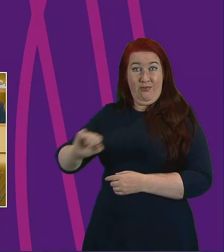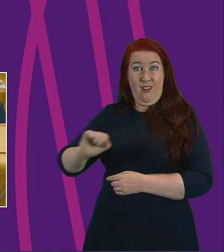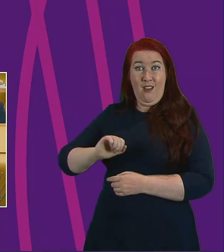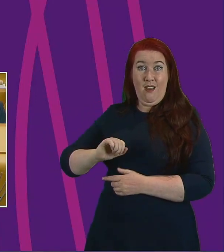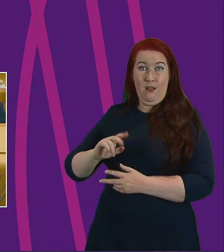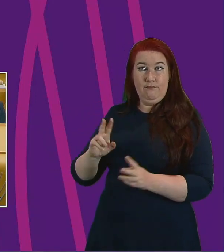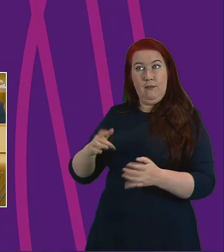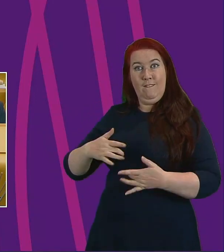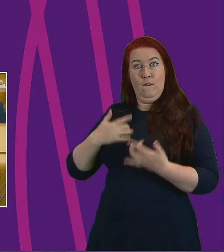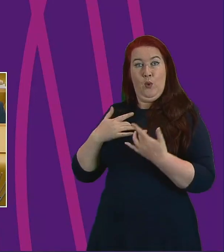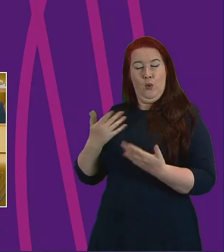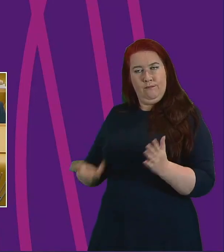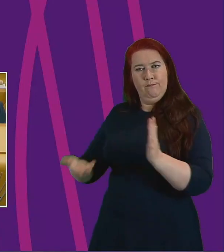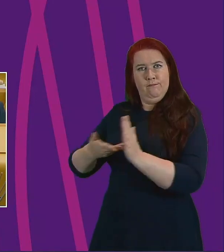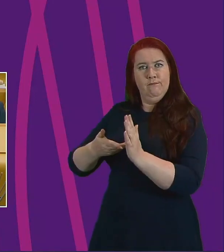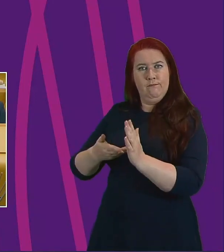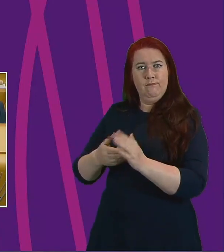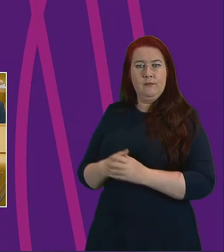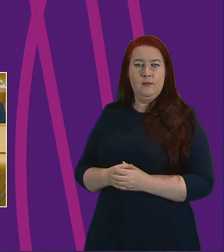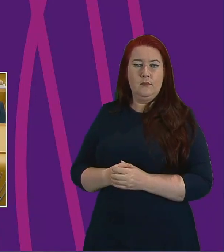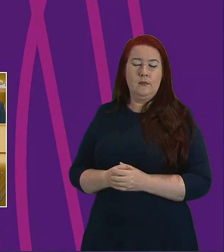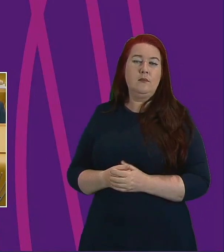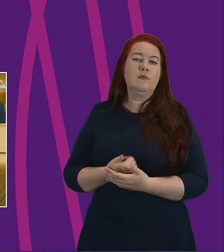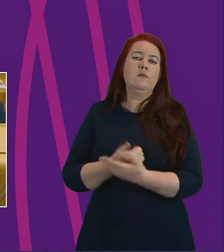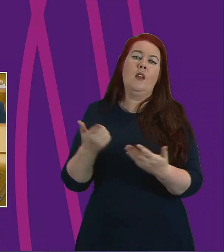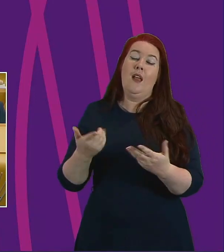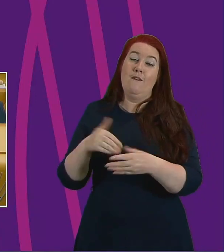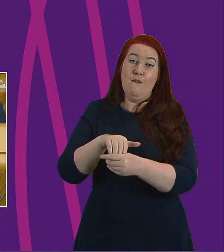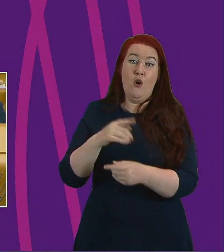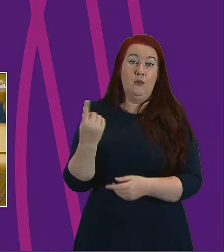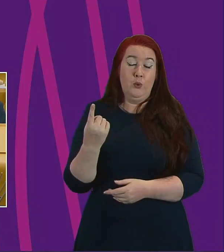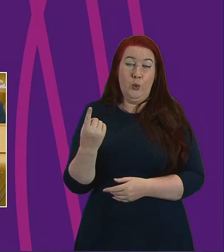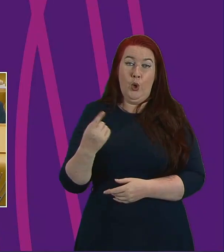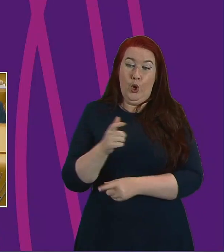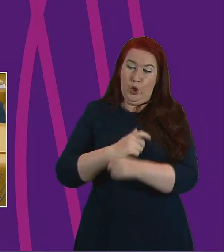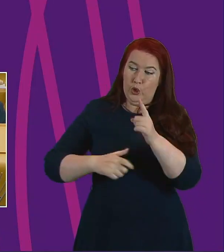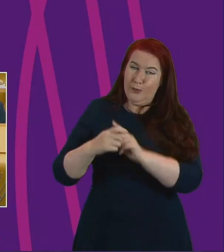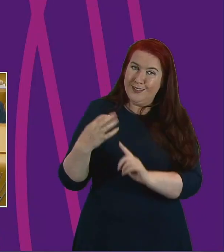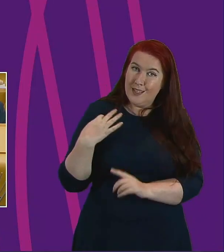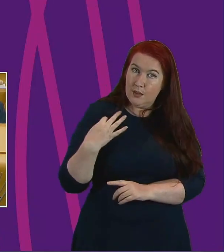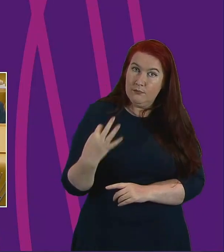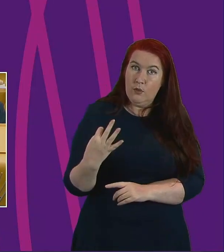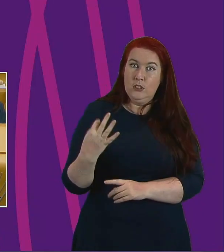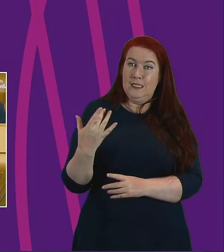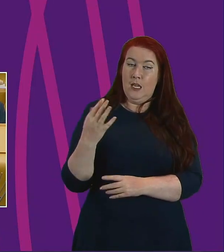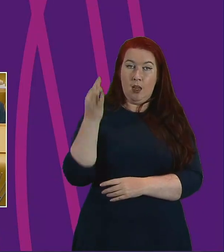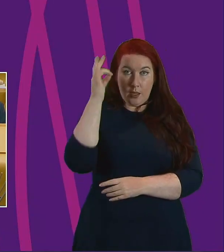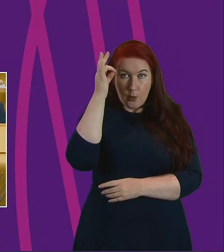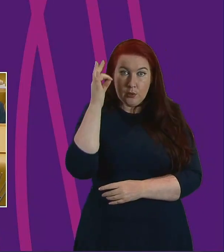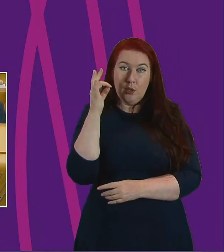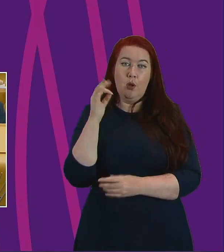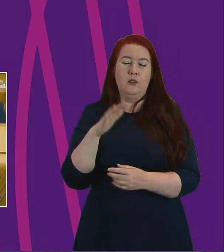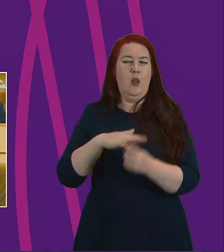important. With representation from community councils, the local authority, health and social care partnerships and community groups, decisions and